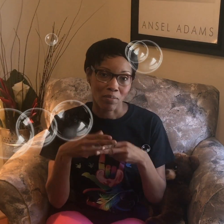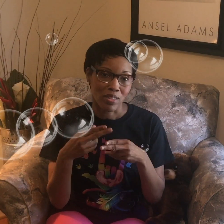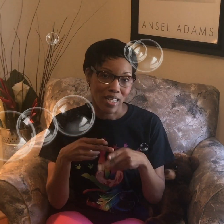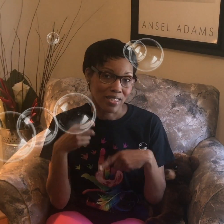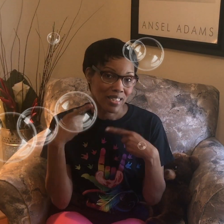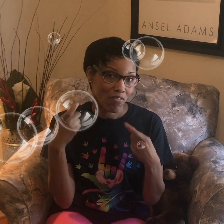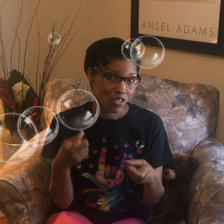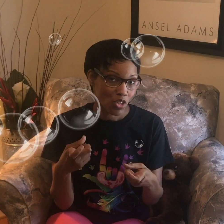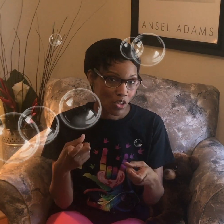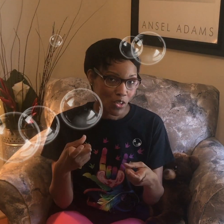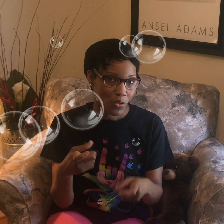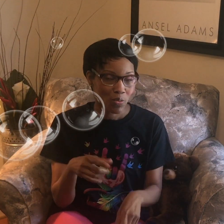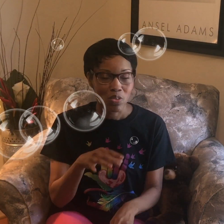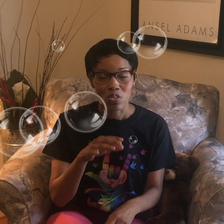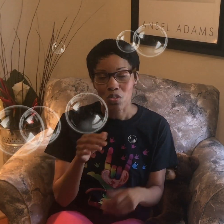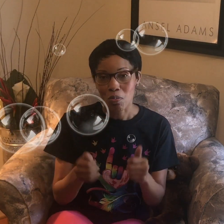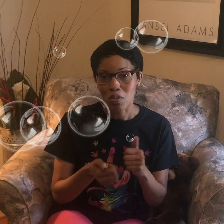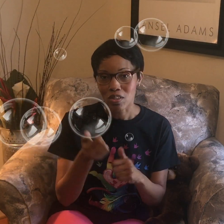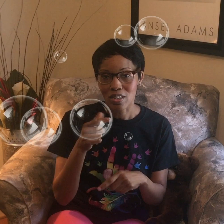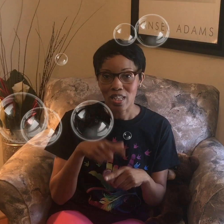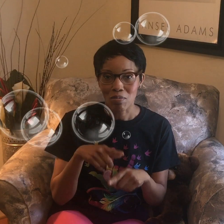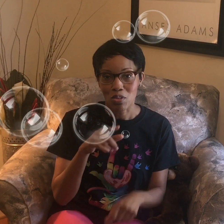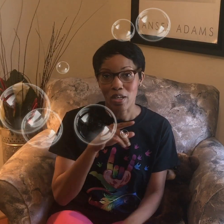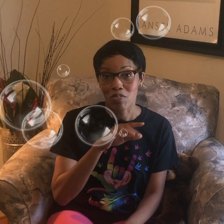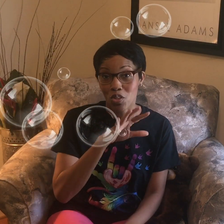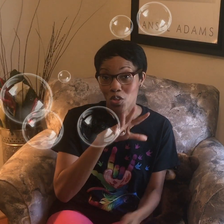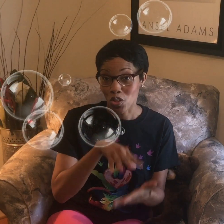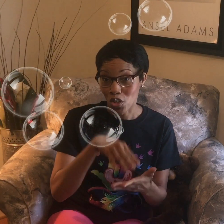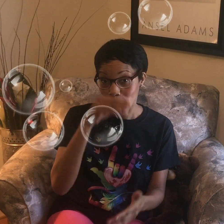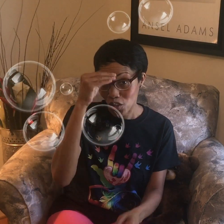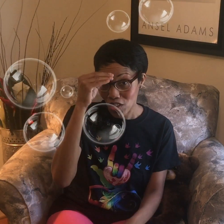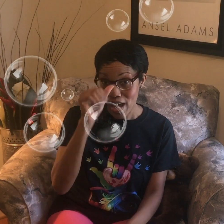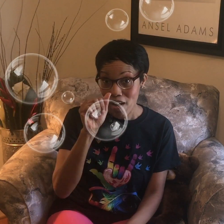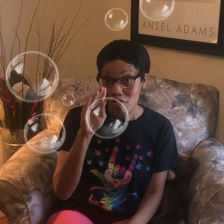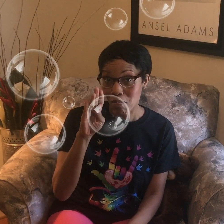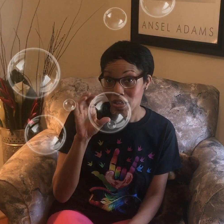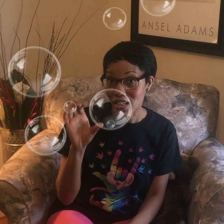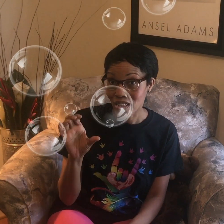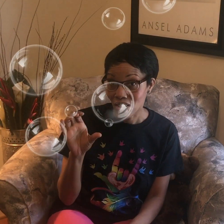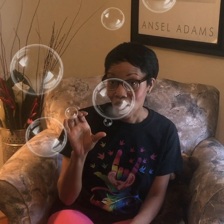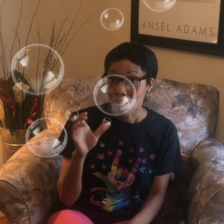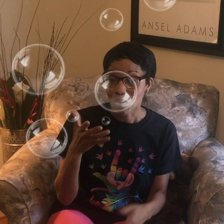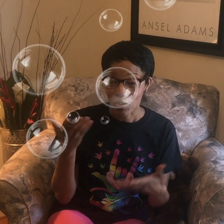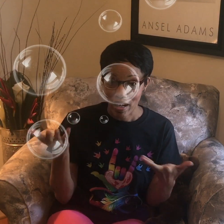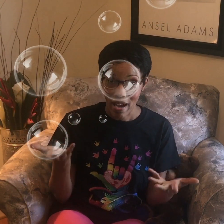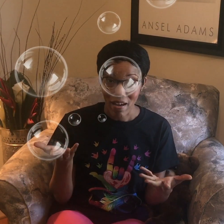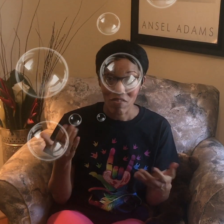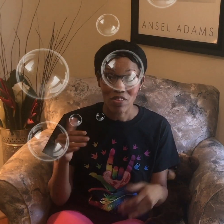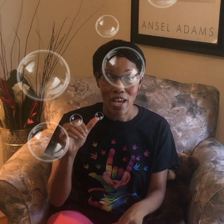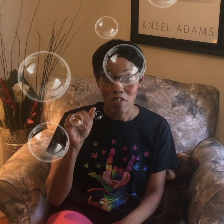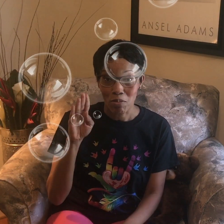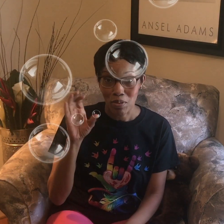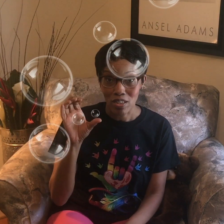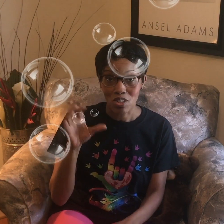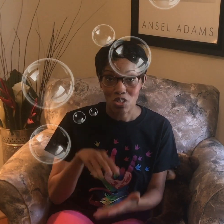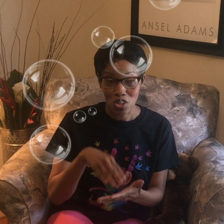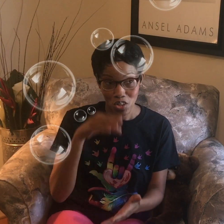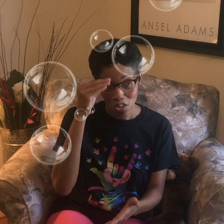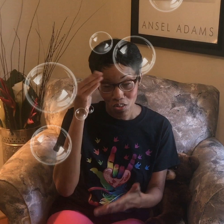sign is given to you so most of the time so have to learn the alphabet we have the alphabet we can learn from